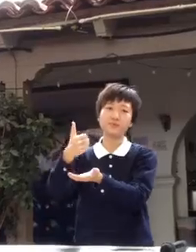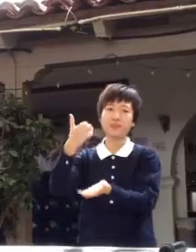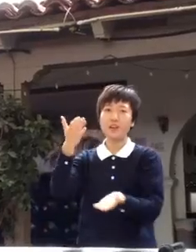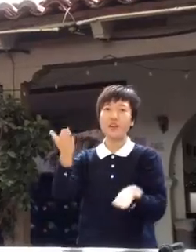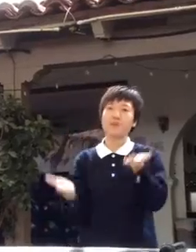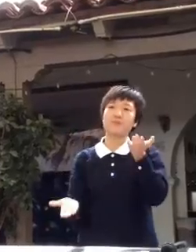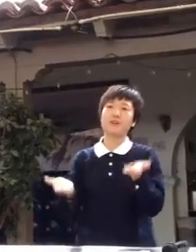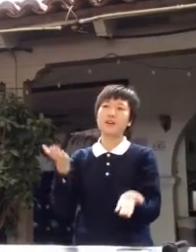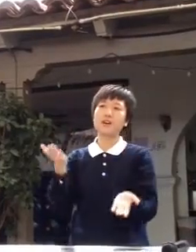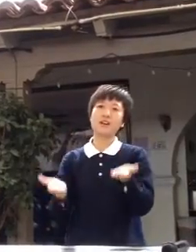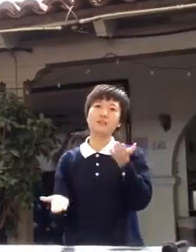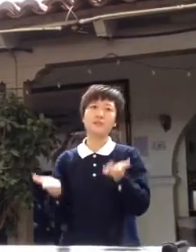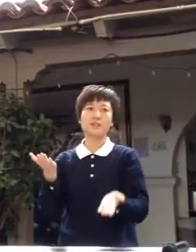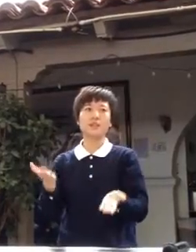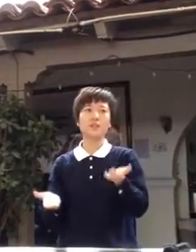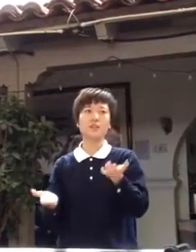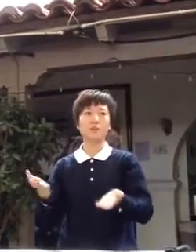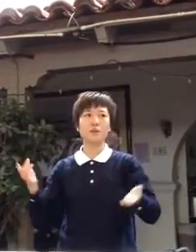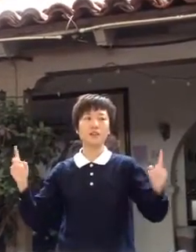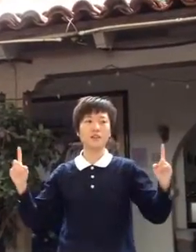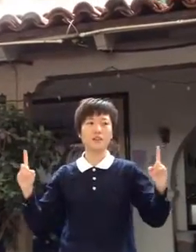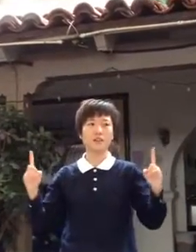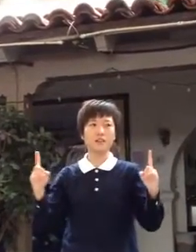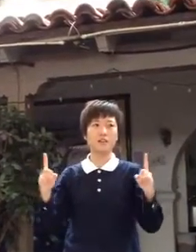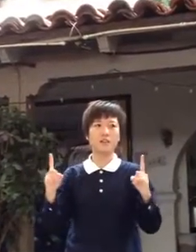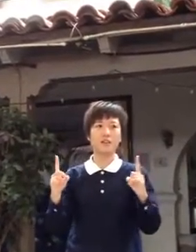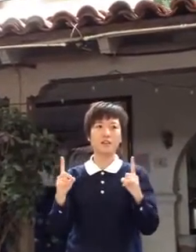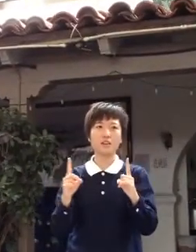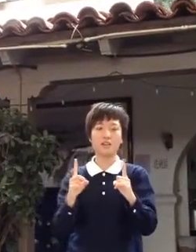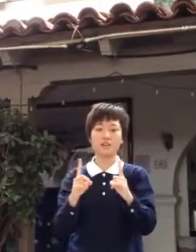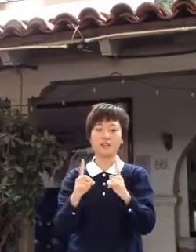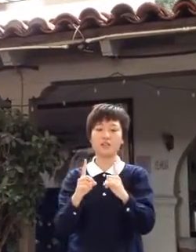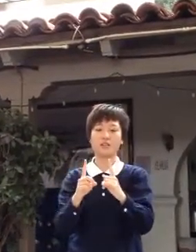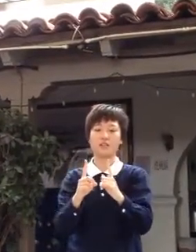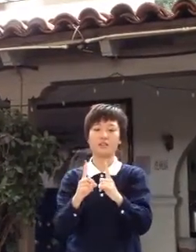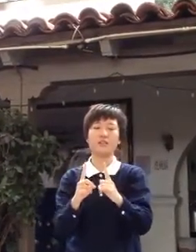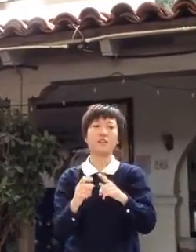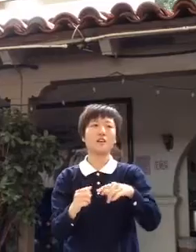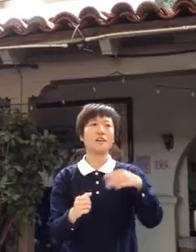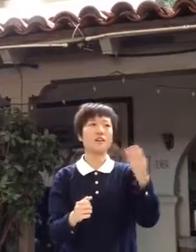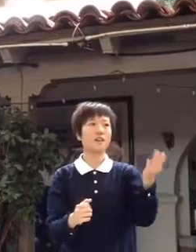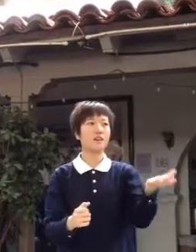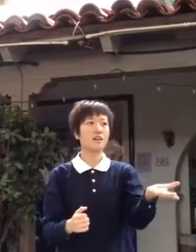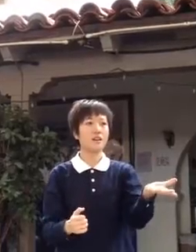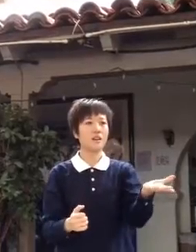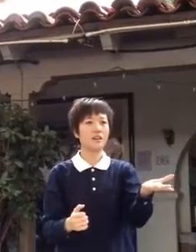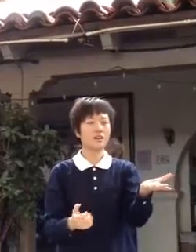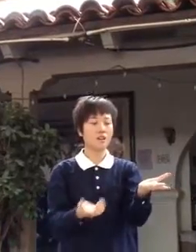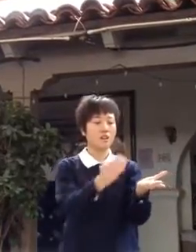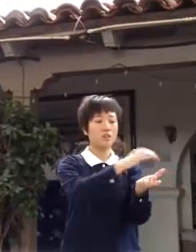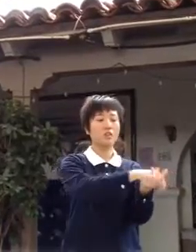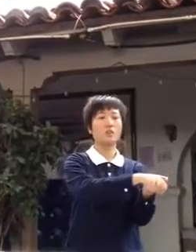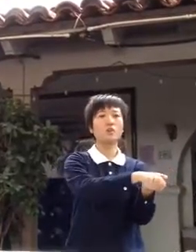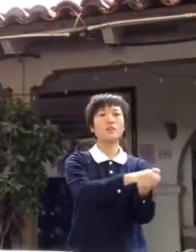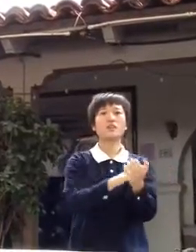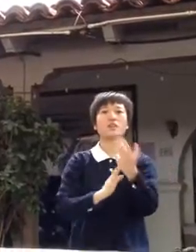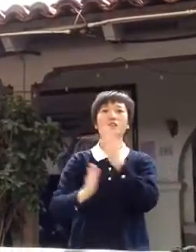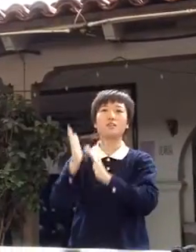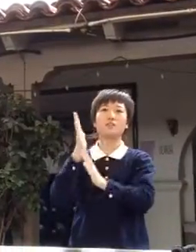and Perhaps you'll meet again I'll help you once and